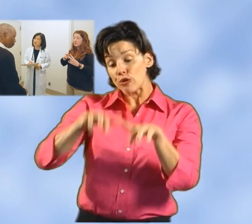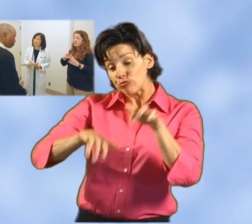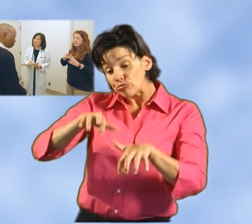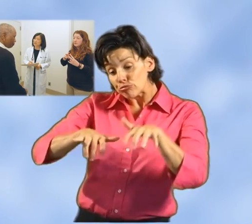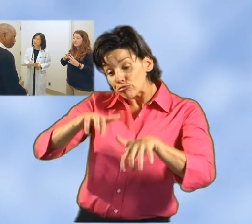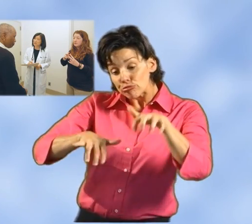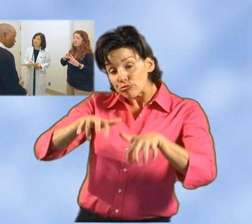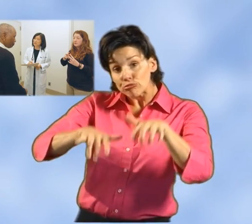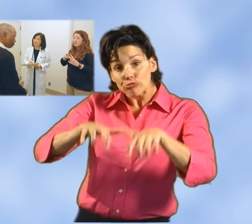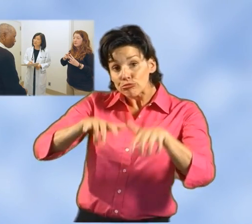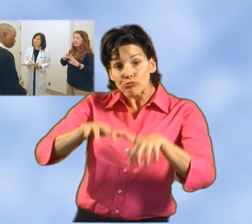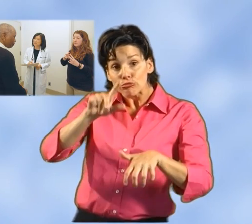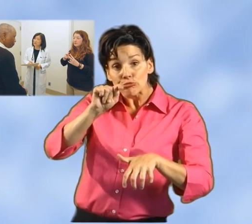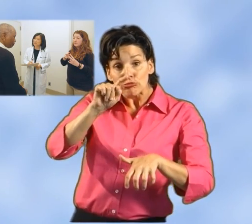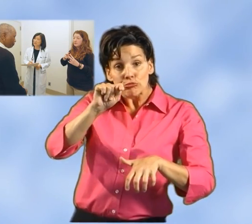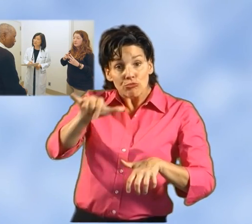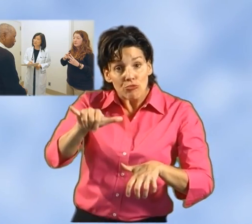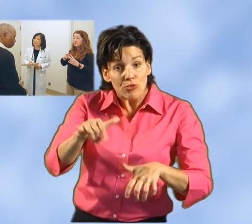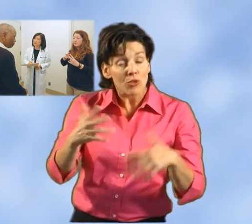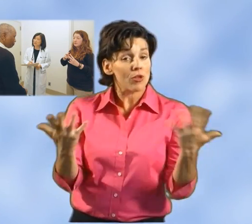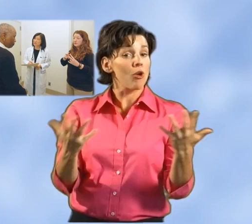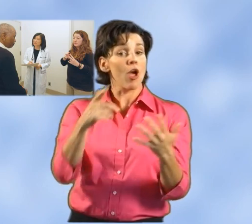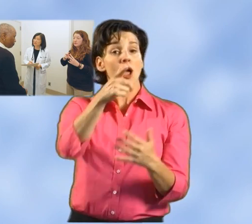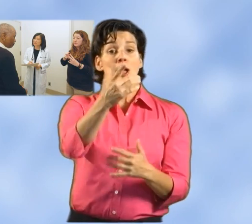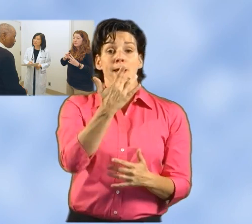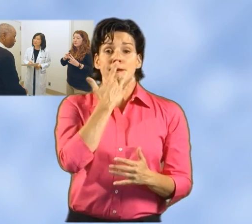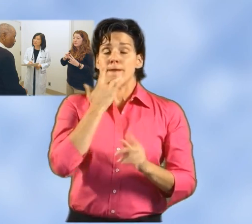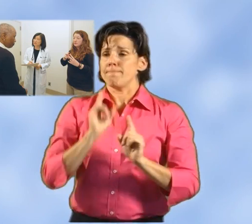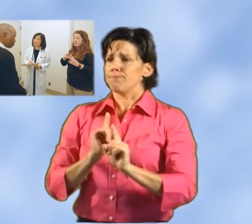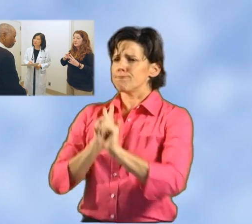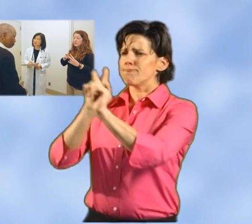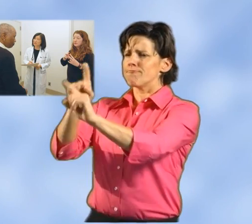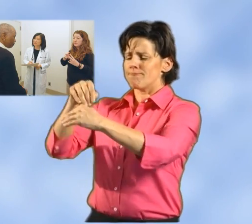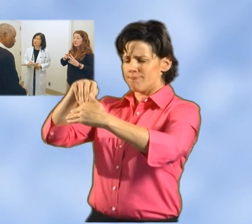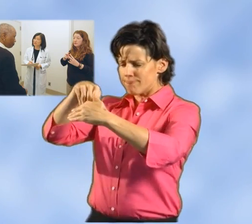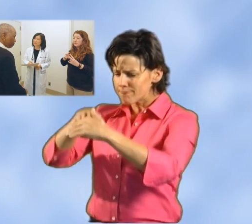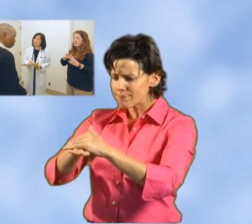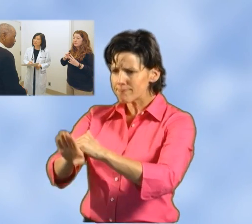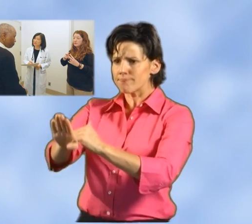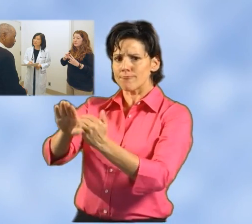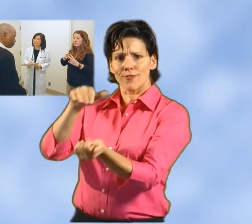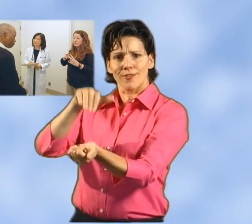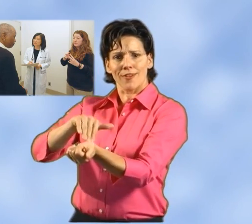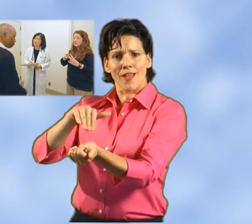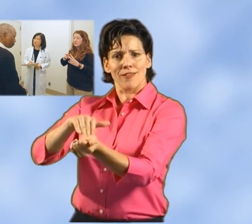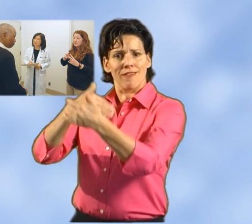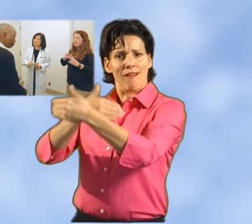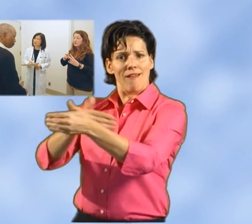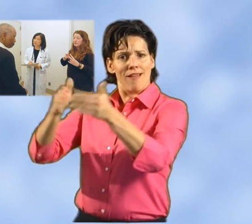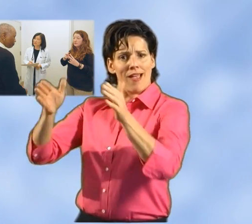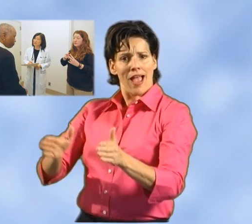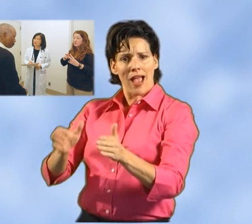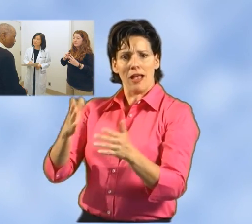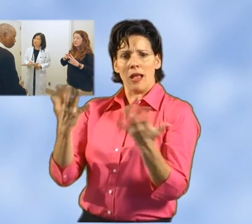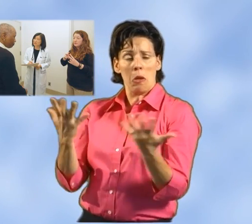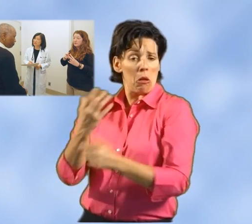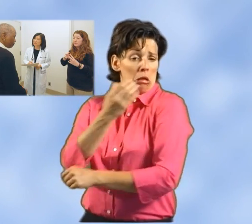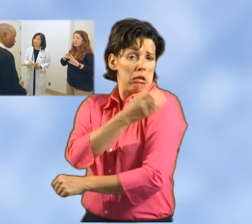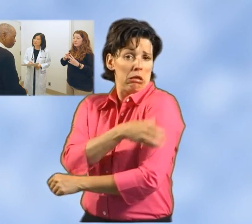by telephone or TTY, video relay, or going directly to the doctor's office